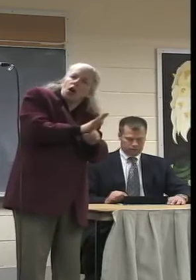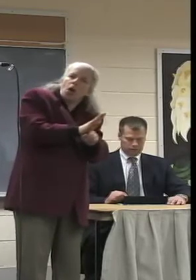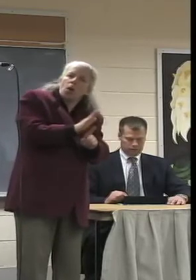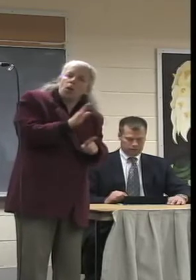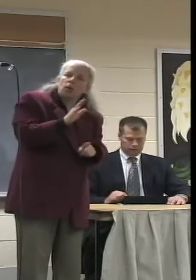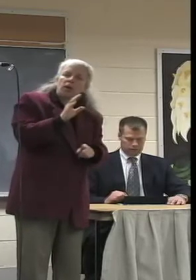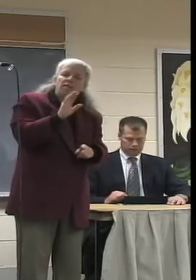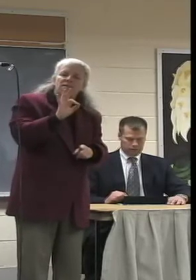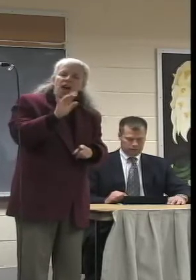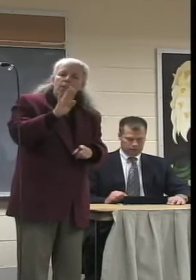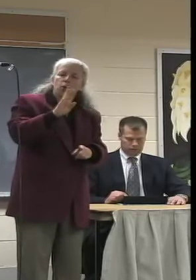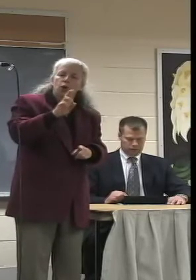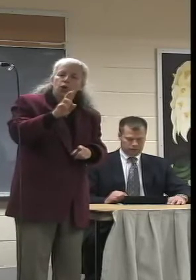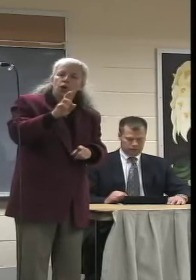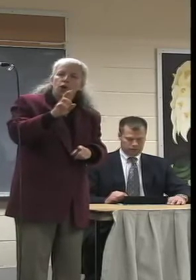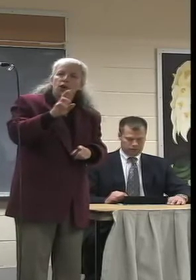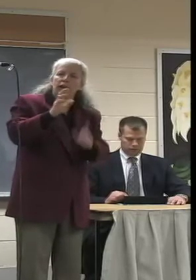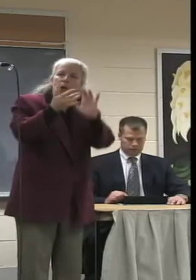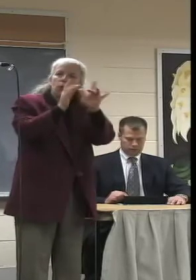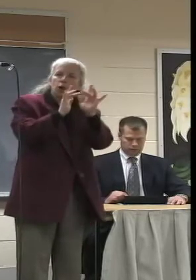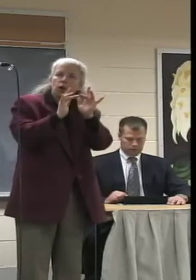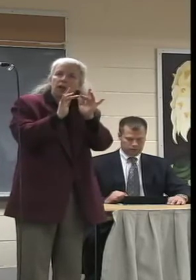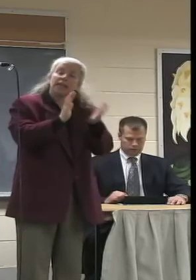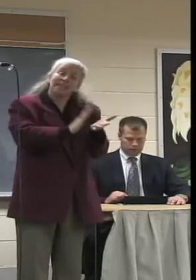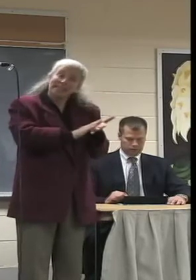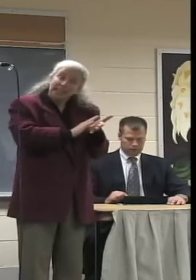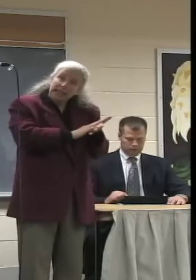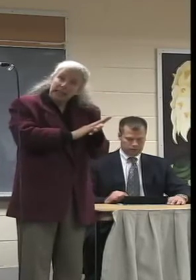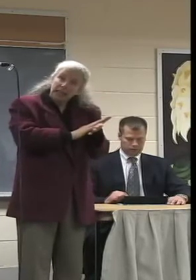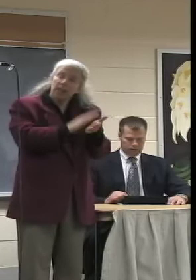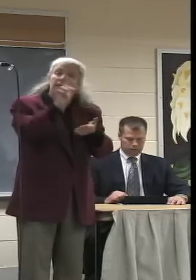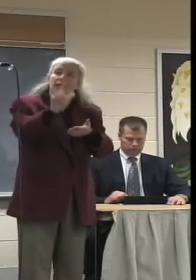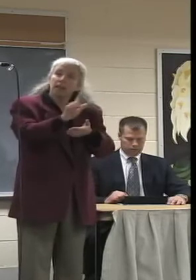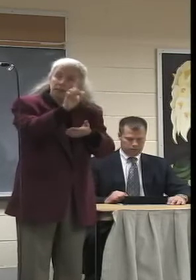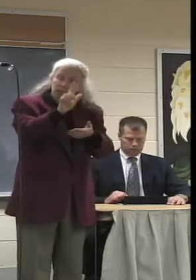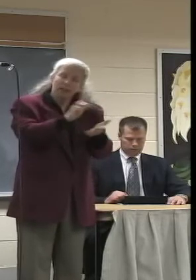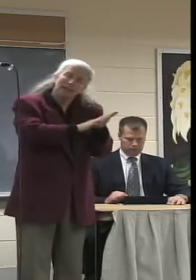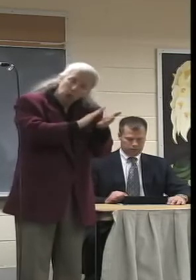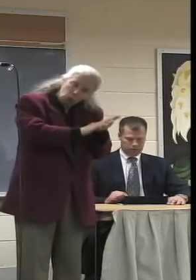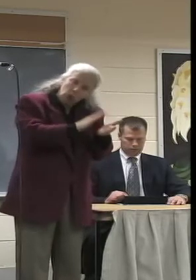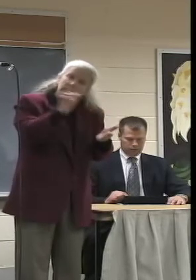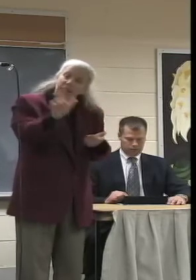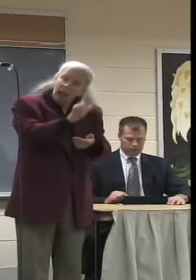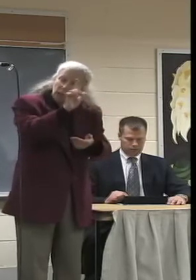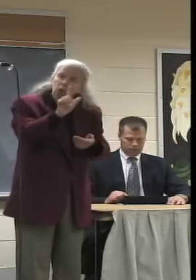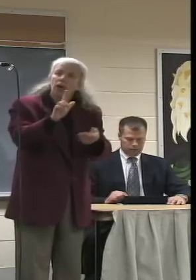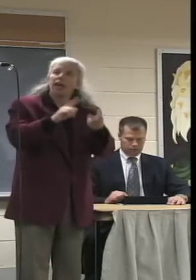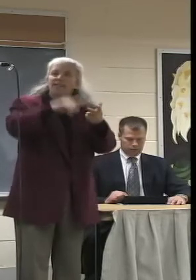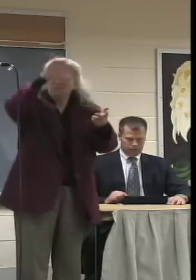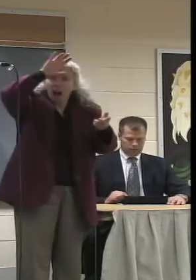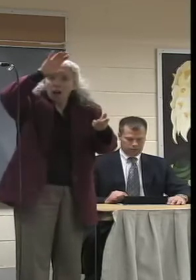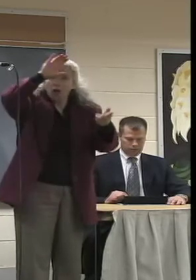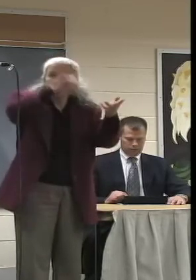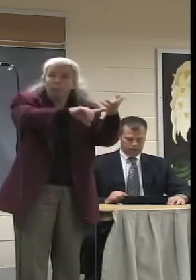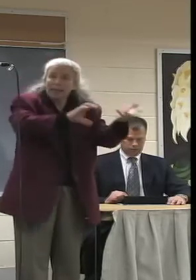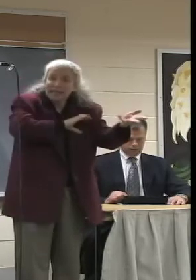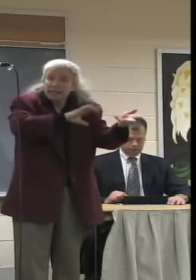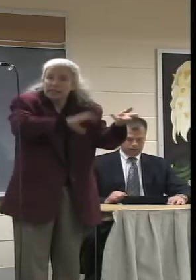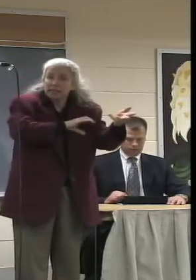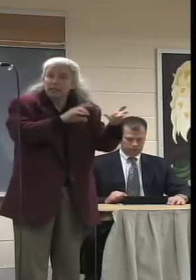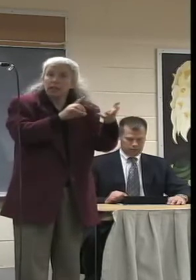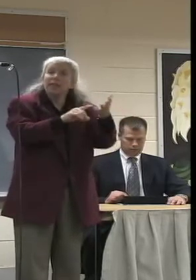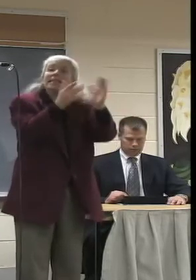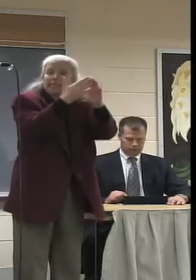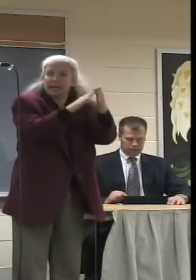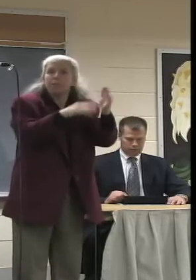about 25 buildings, all schools, all city buildings, libraries, and public safety, including. The network is vital for